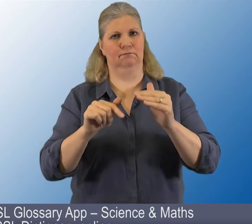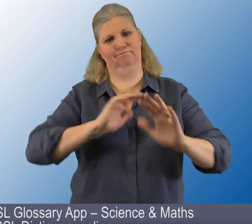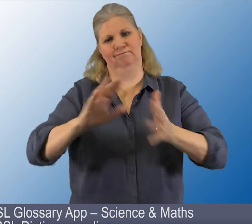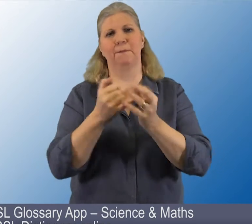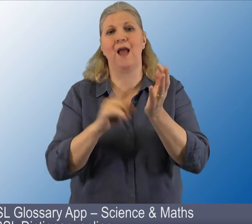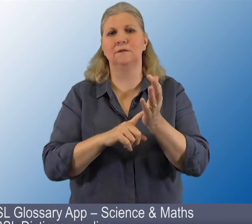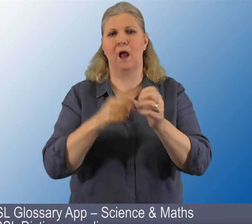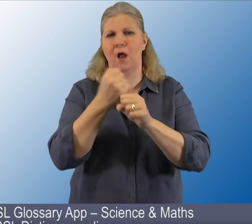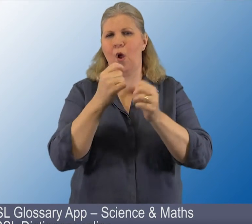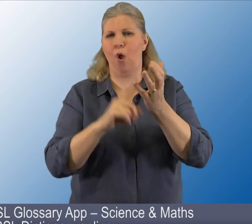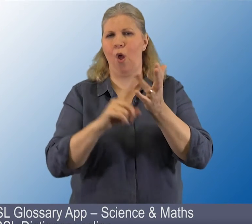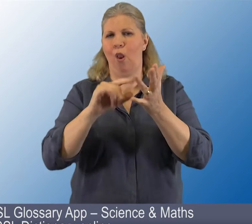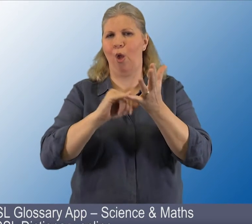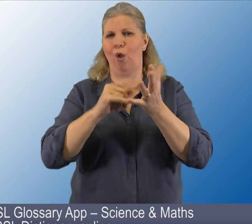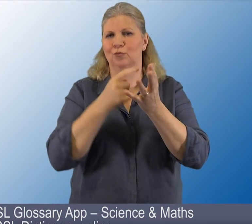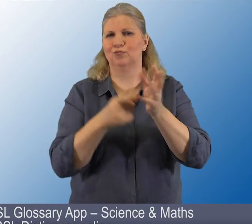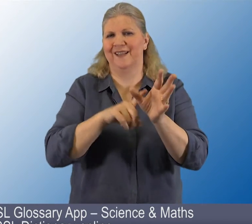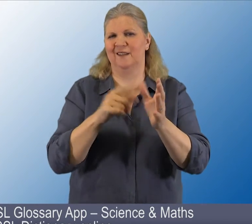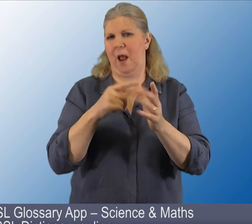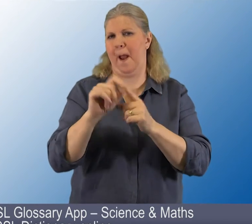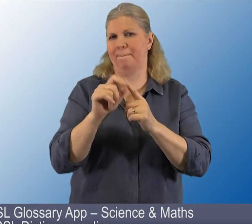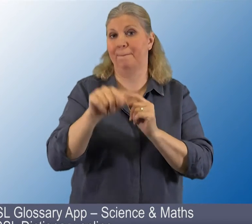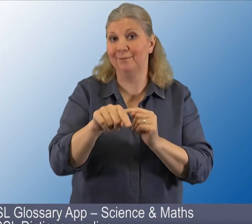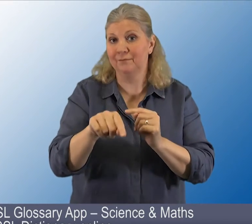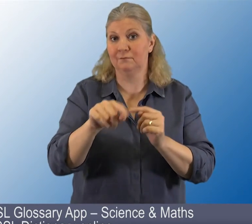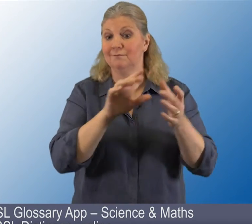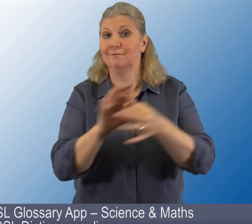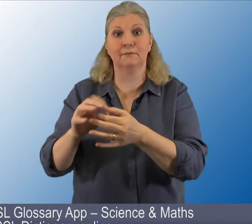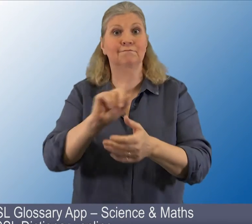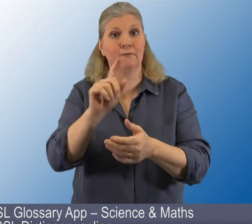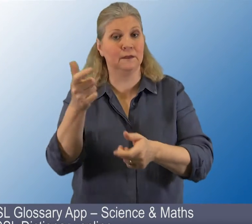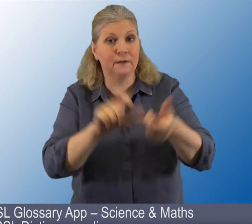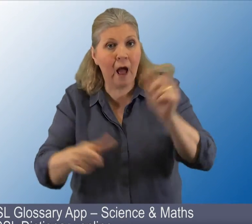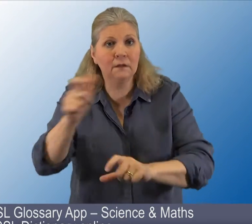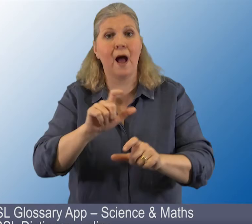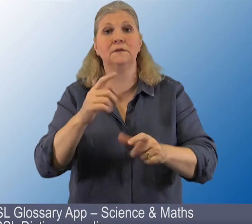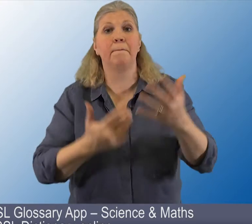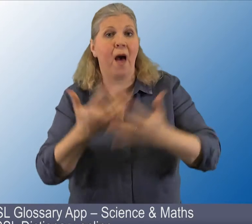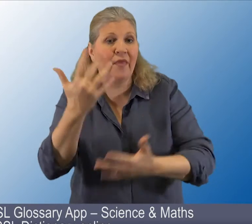Sub-action. BSL Glossary App, Science and Maths. BSL Dictionary Online.